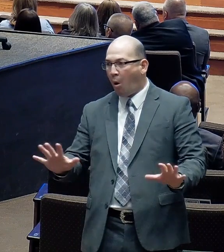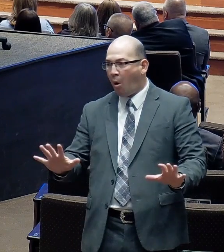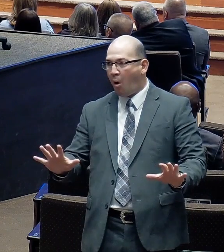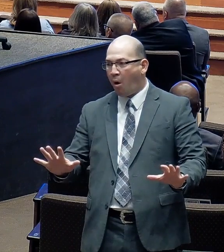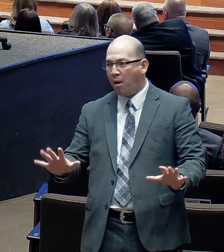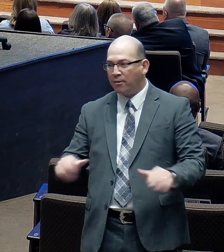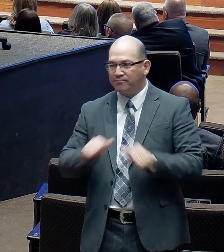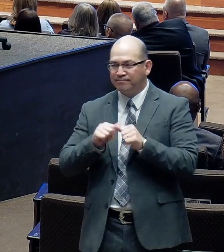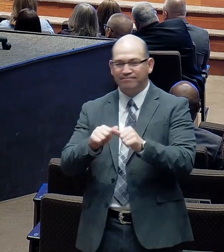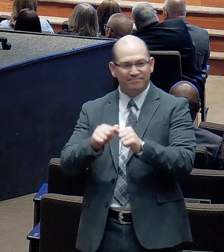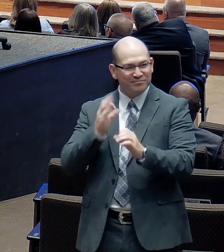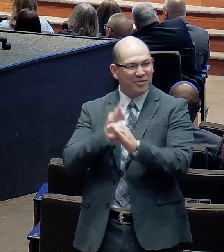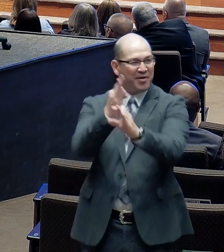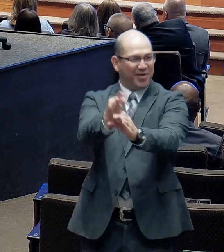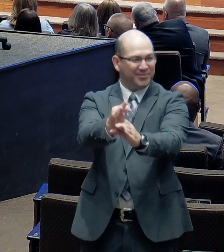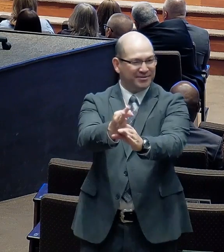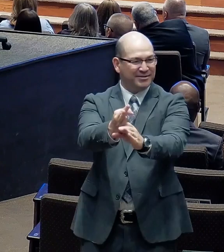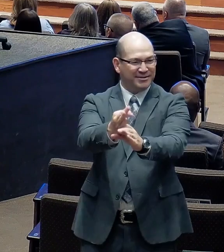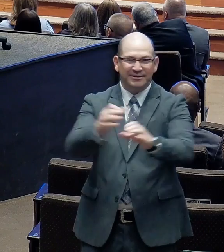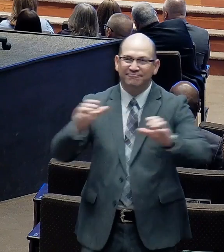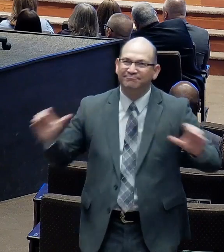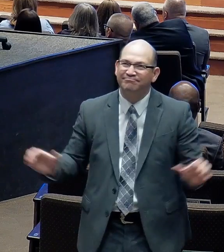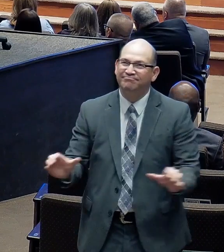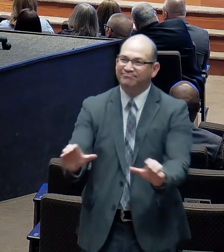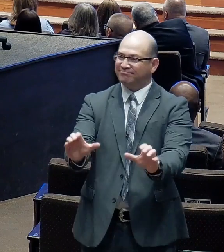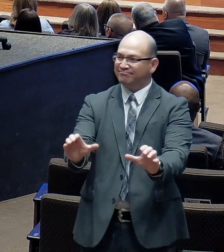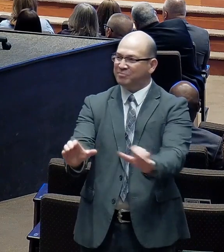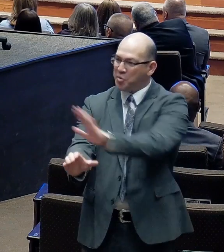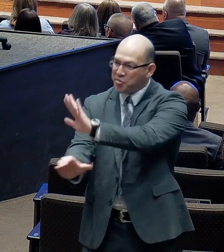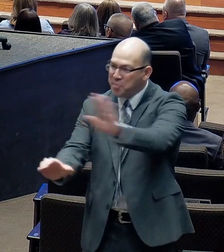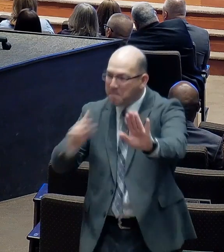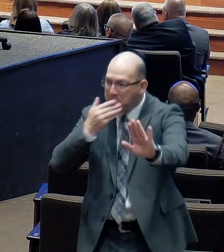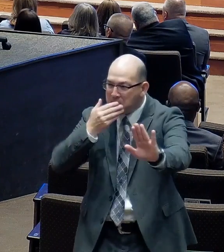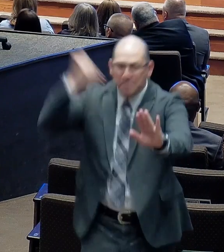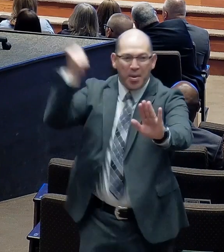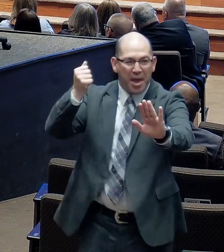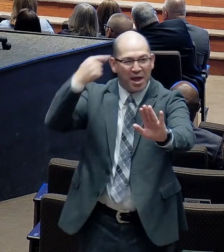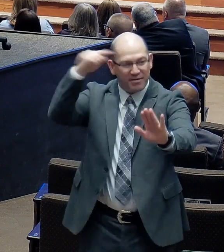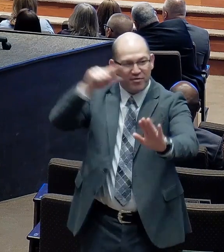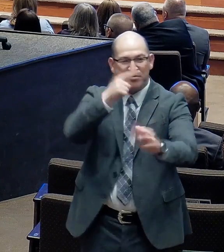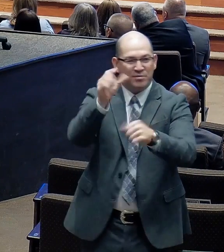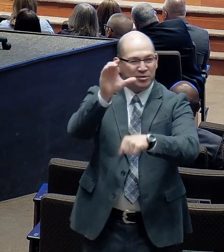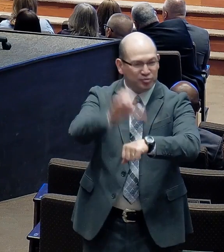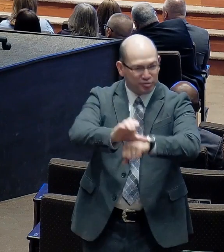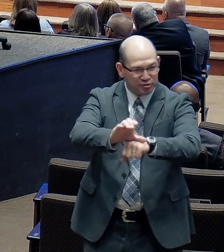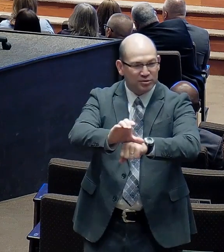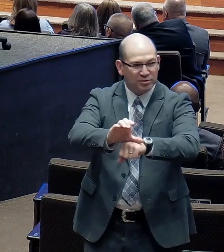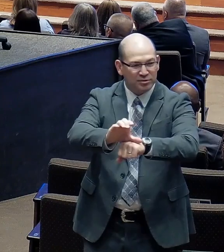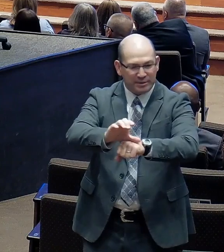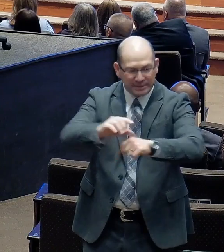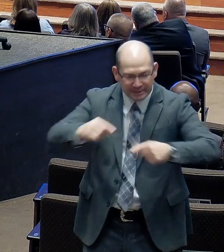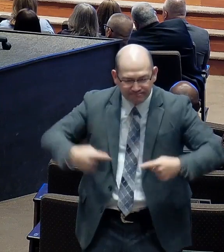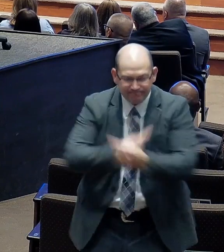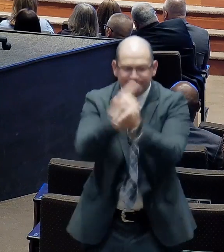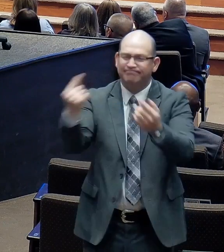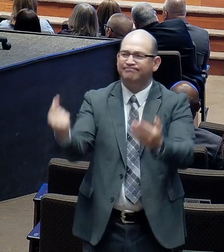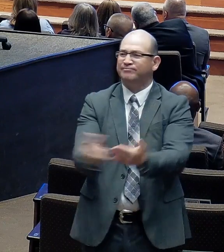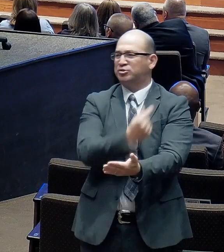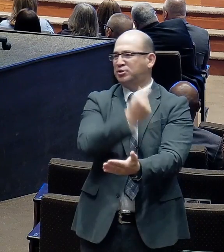To do whatever you can do. To make Lancaster Baptist Church. All that it needs to be. Today. And in the future.